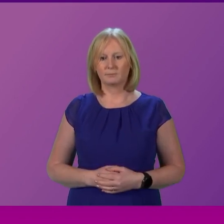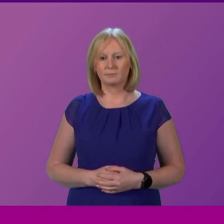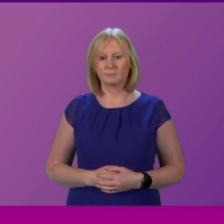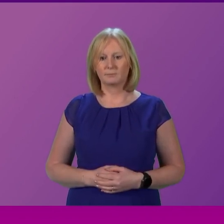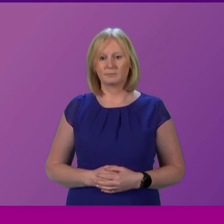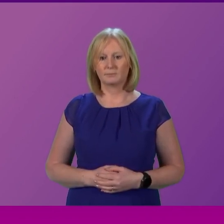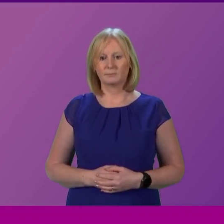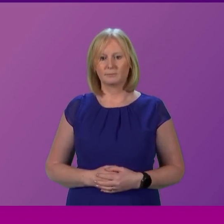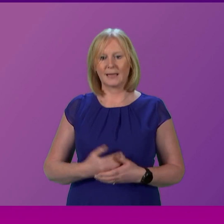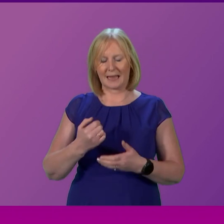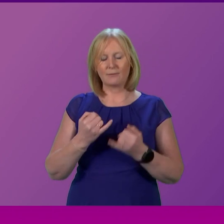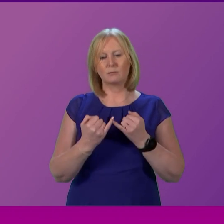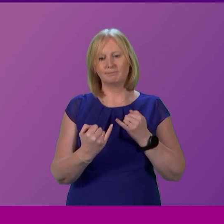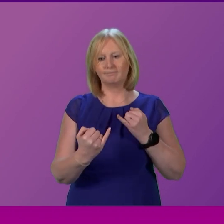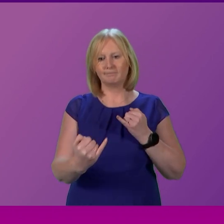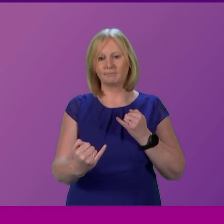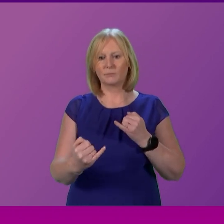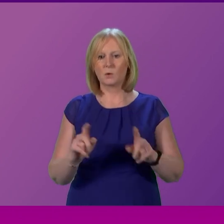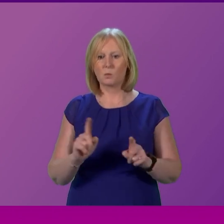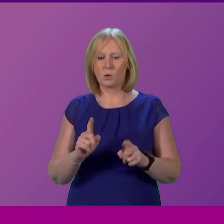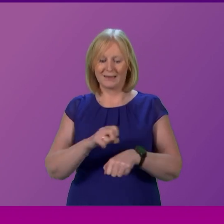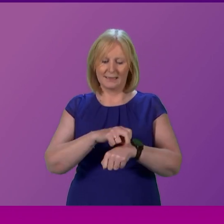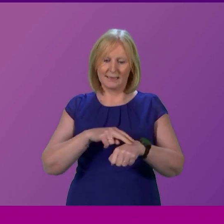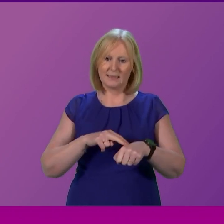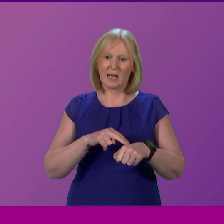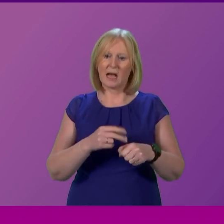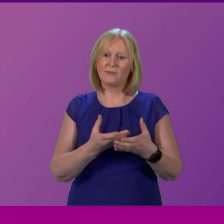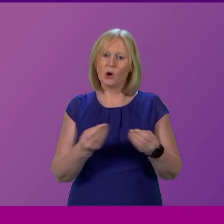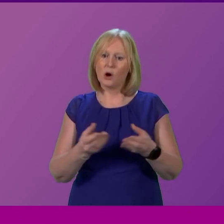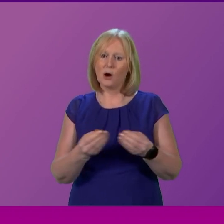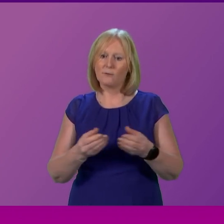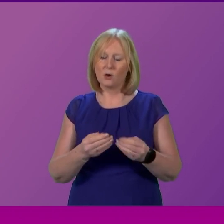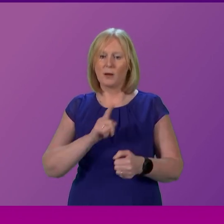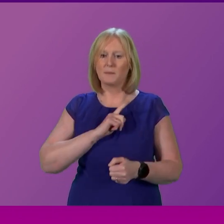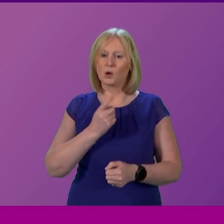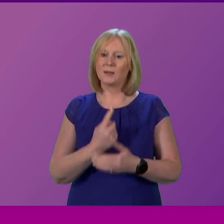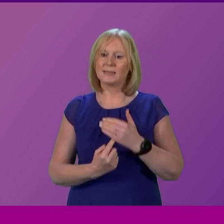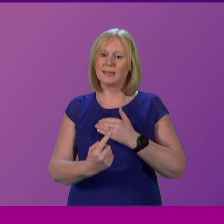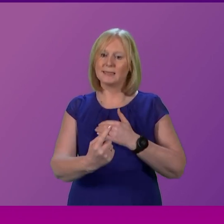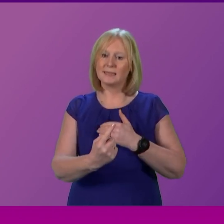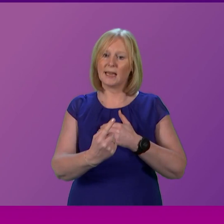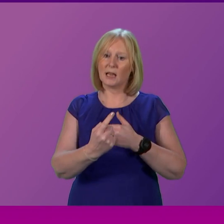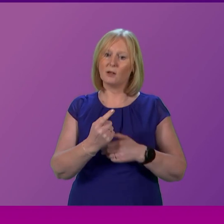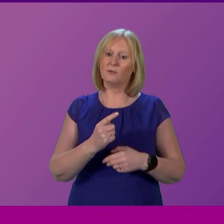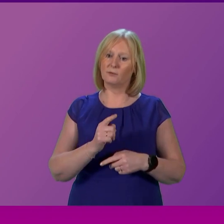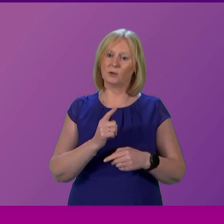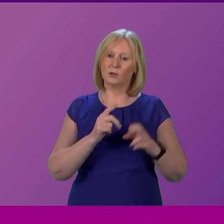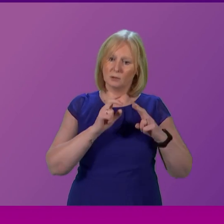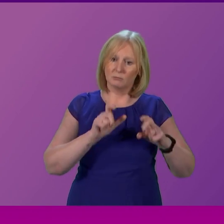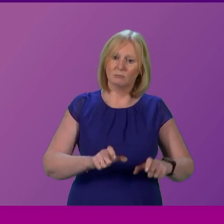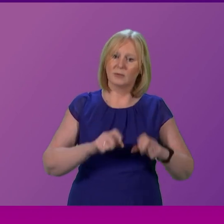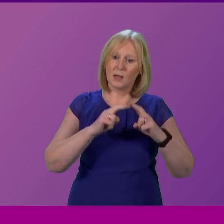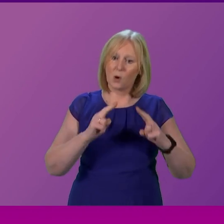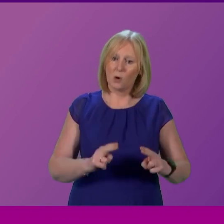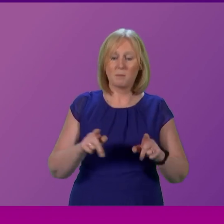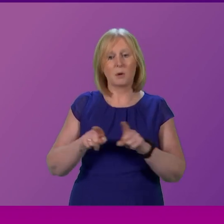been exacerbated by increases in staff absences due to self-isolation requirements and sickness, but the number of care home